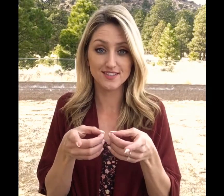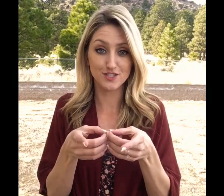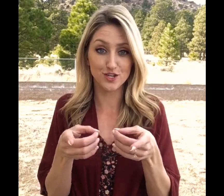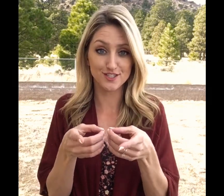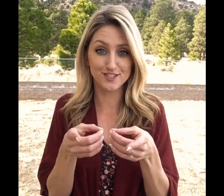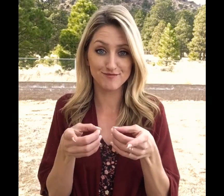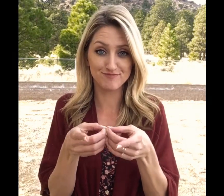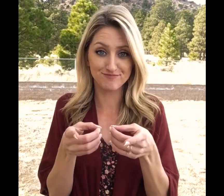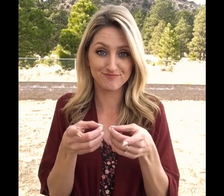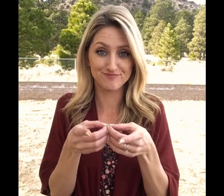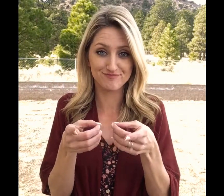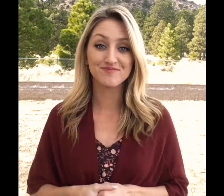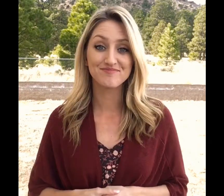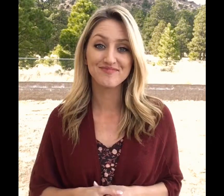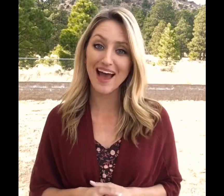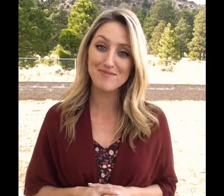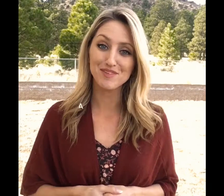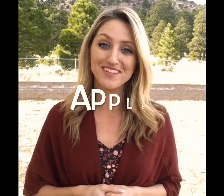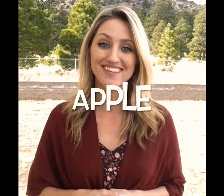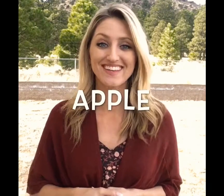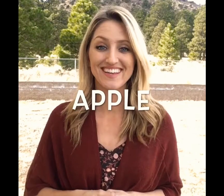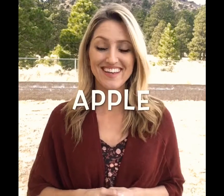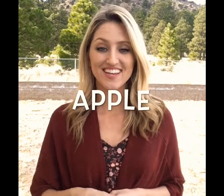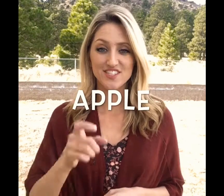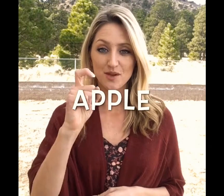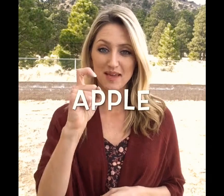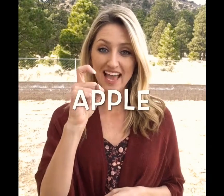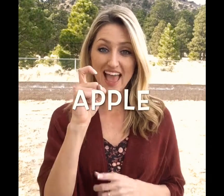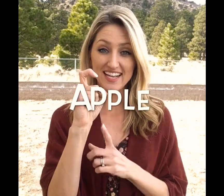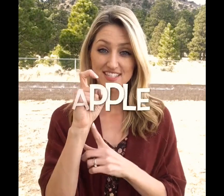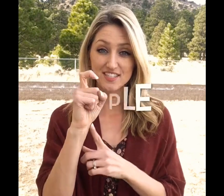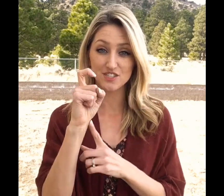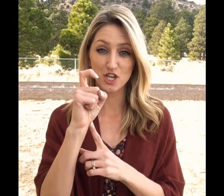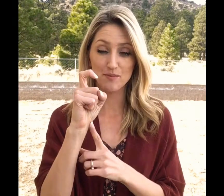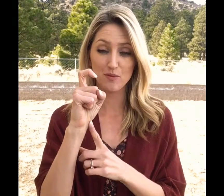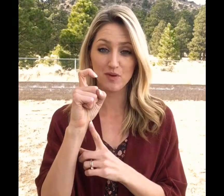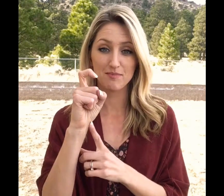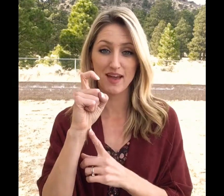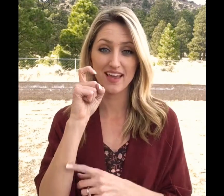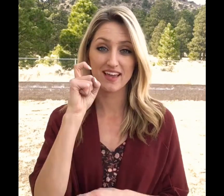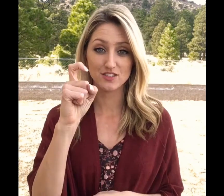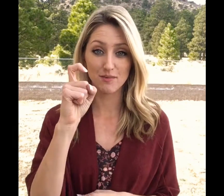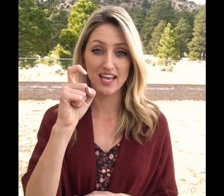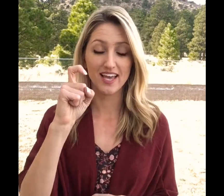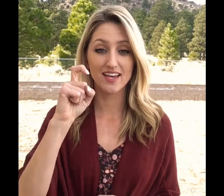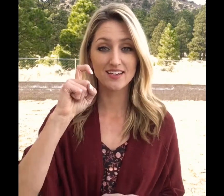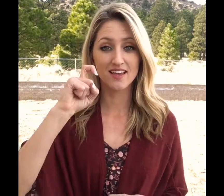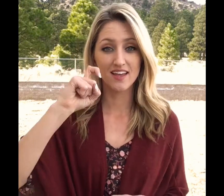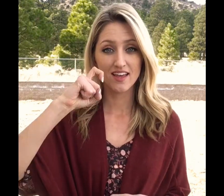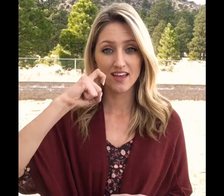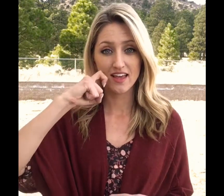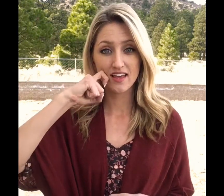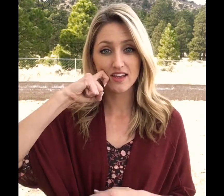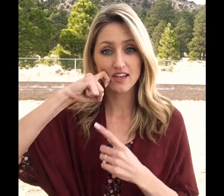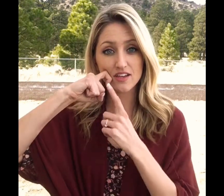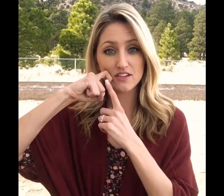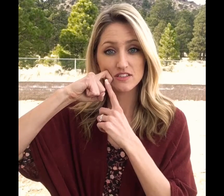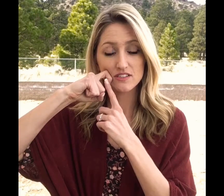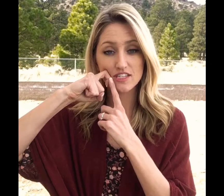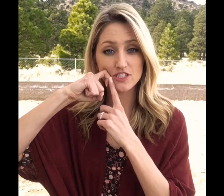Dessert. Apple. So I make an X shape with my dominant hand and it touches